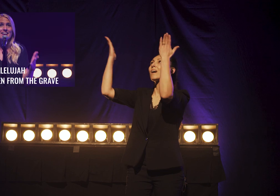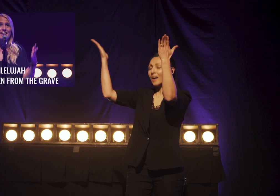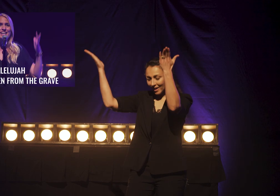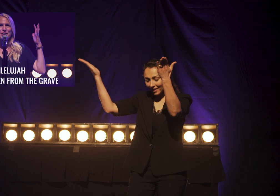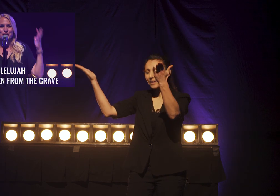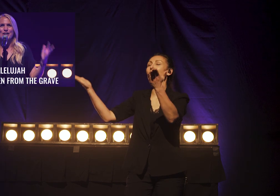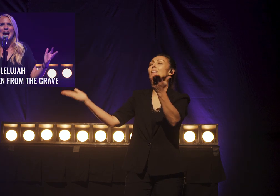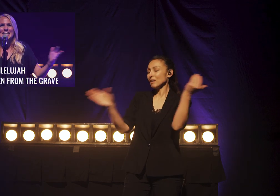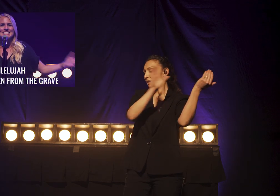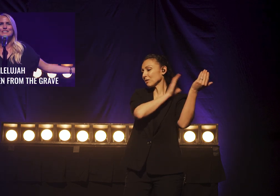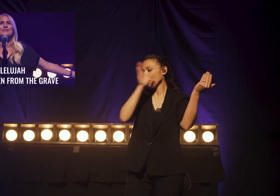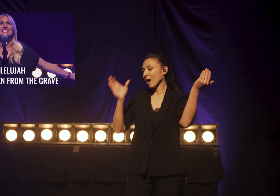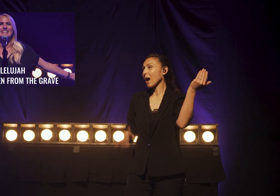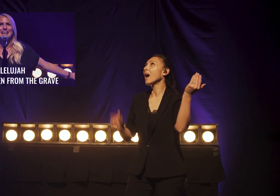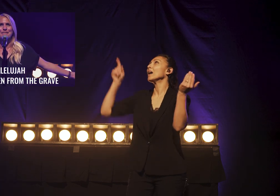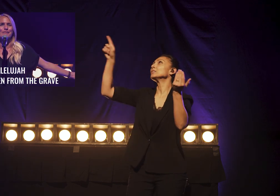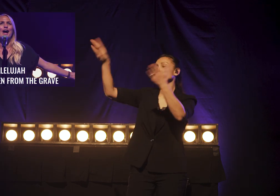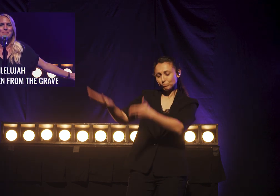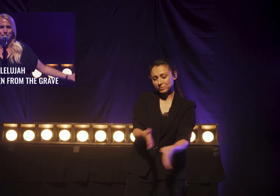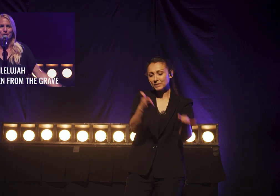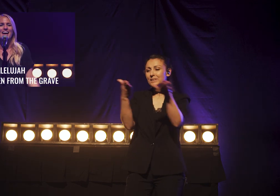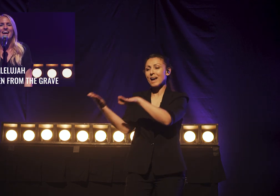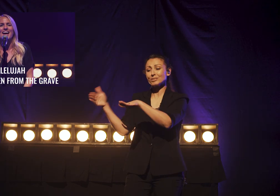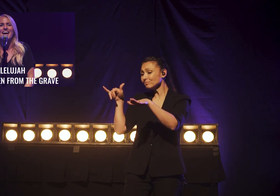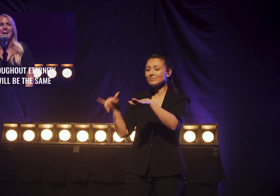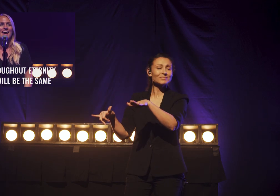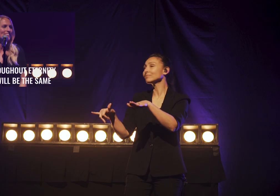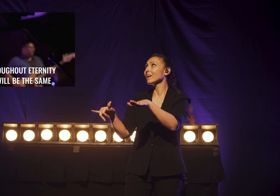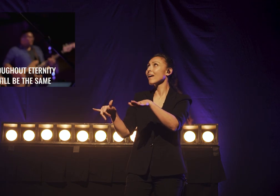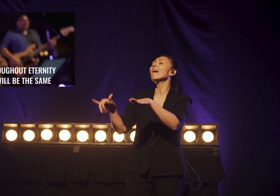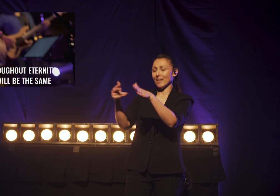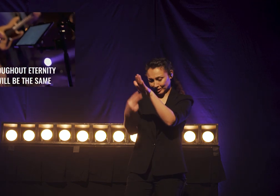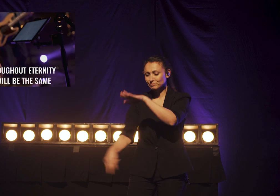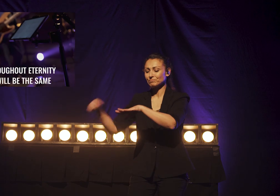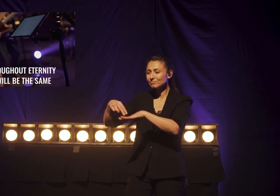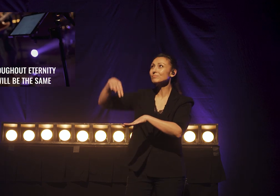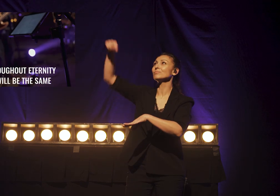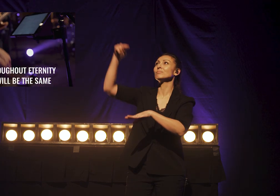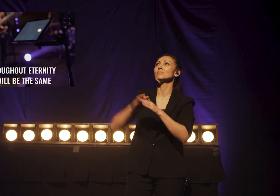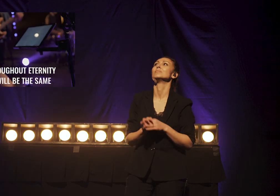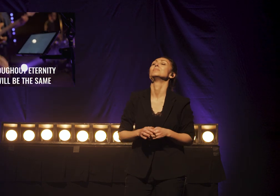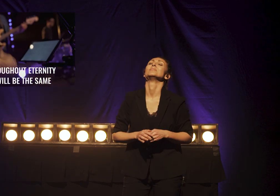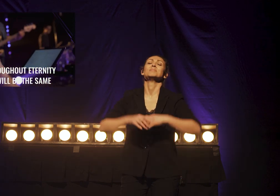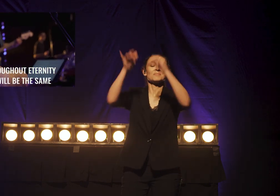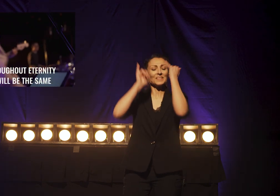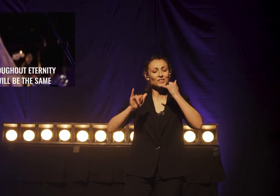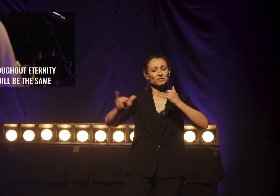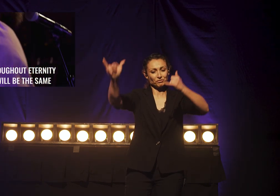Christ Is Risen From The Grave And All Throughout Eternity